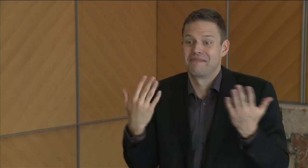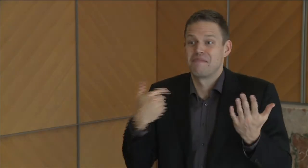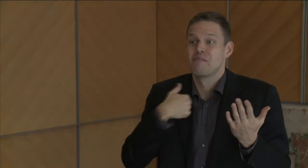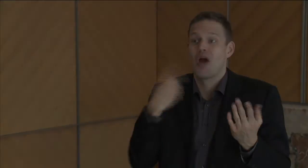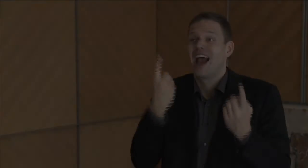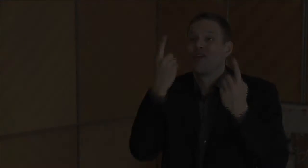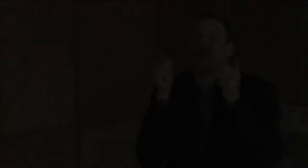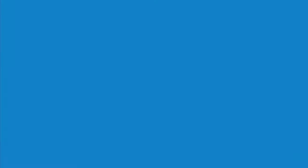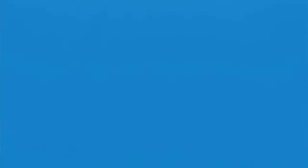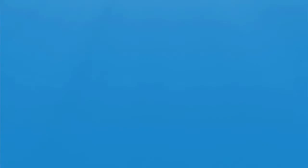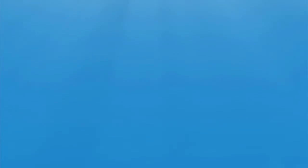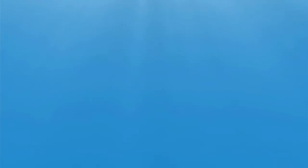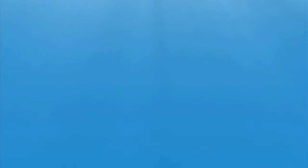can develop. So